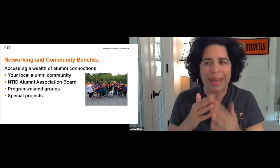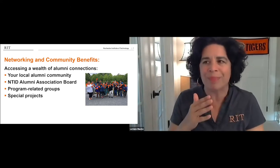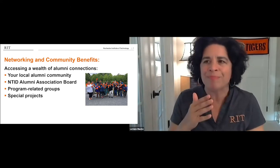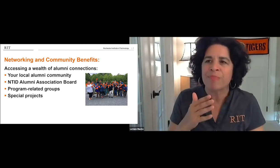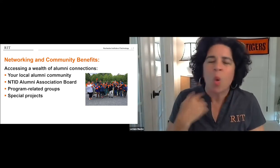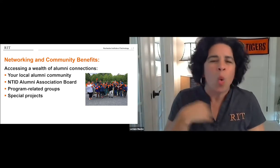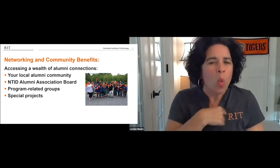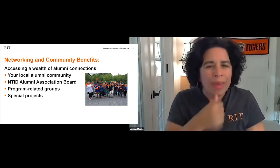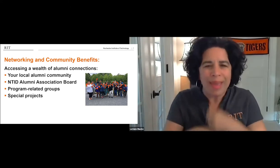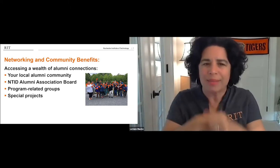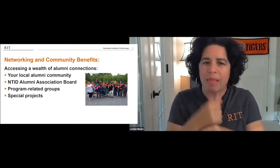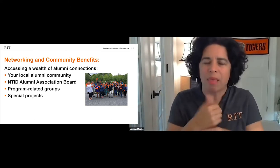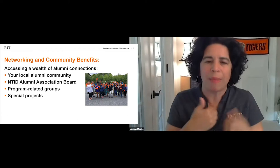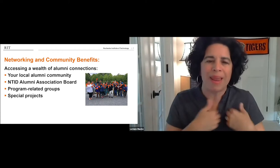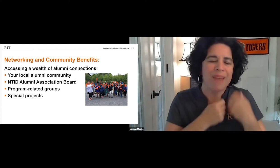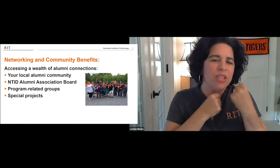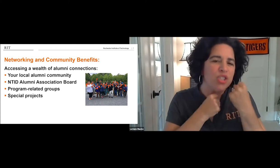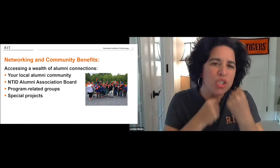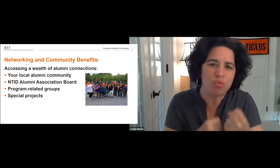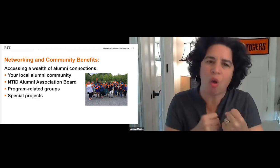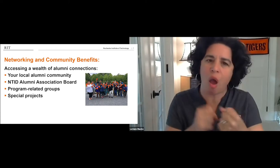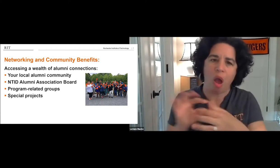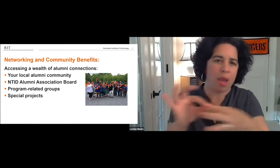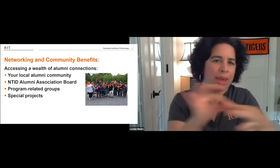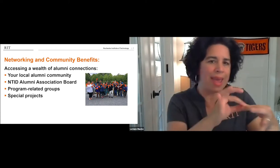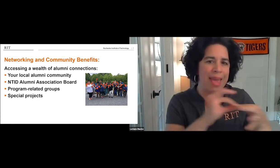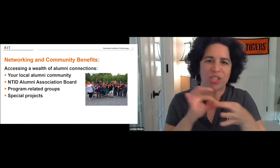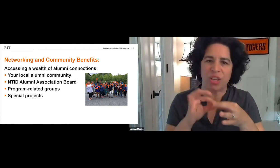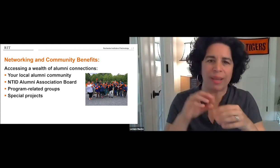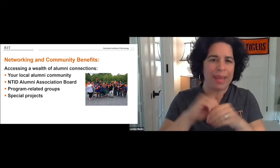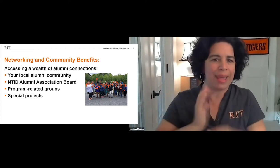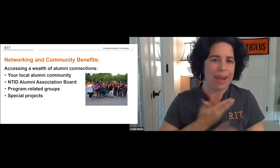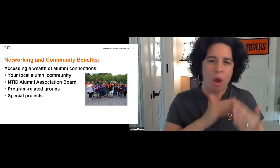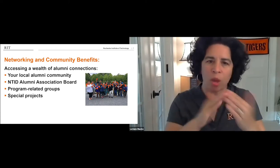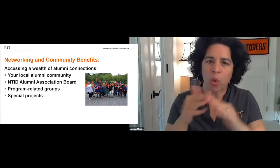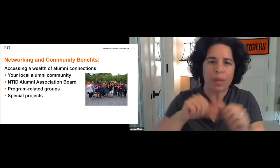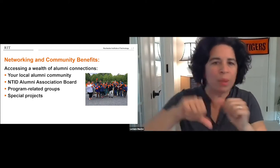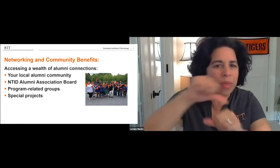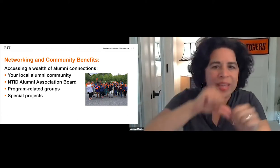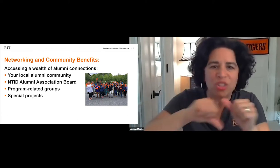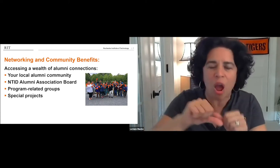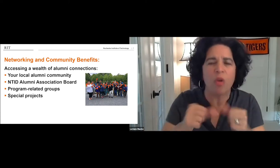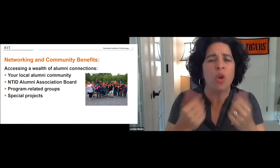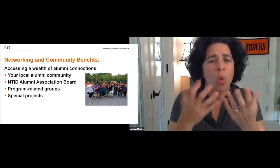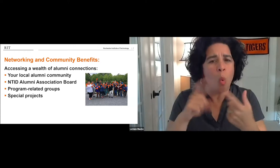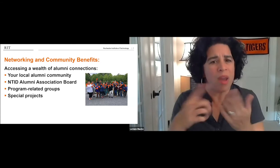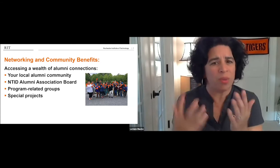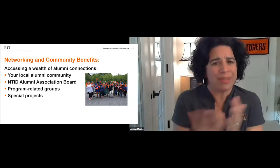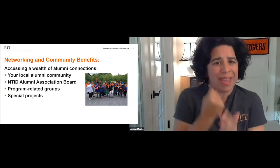alumni community. We alumni have a strong connection within our individual communities